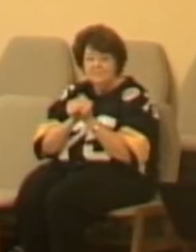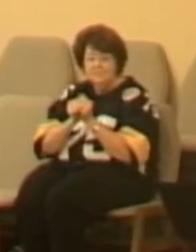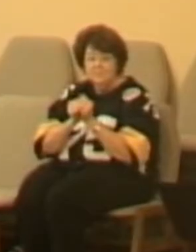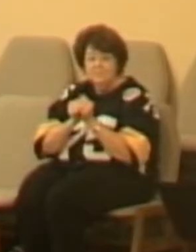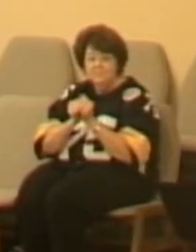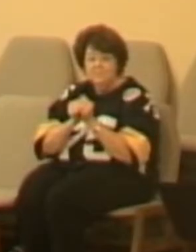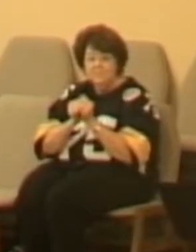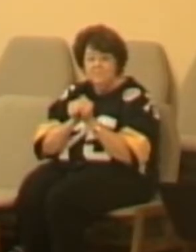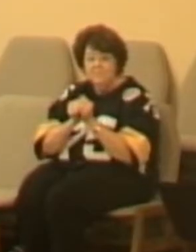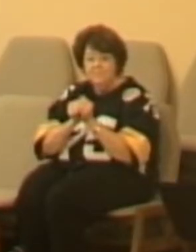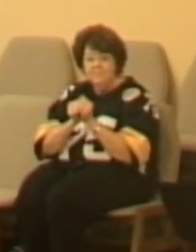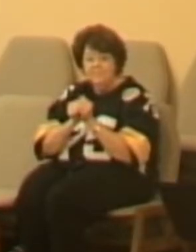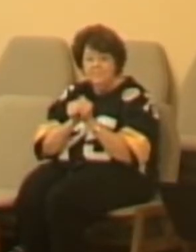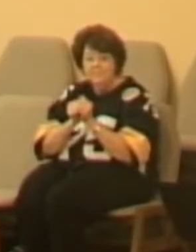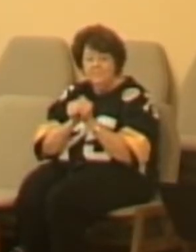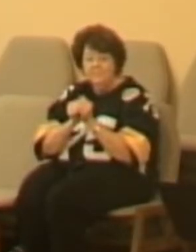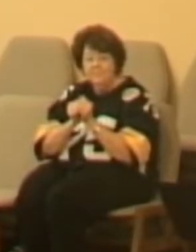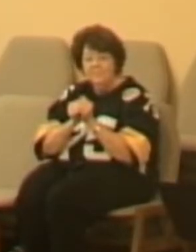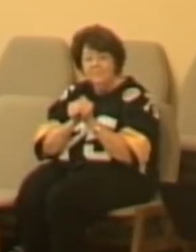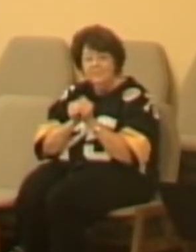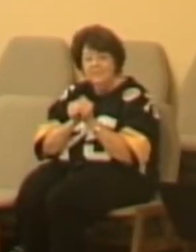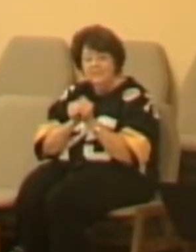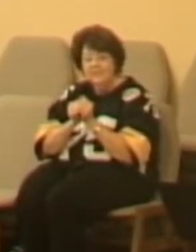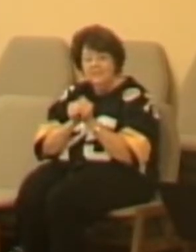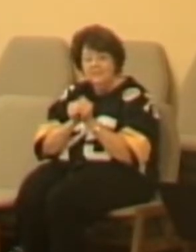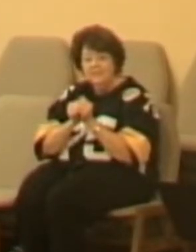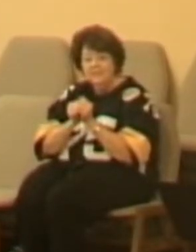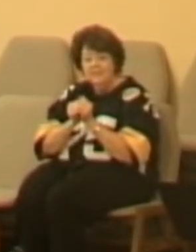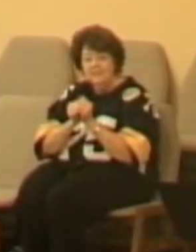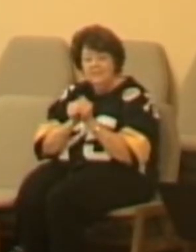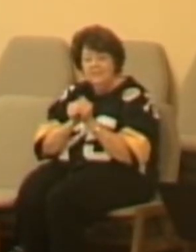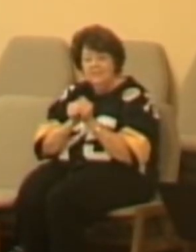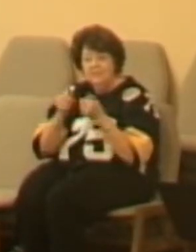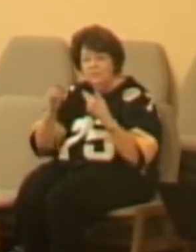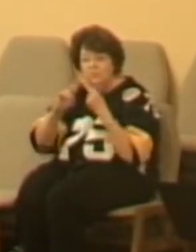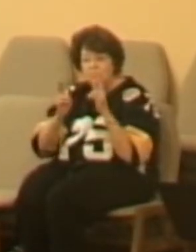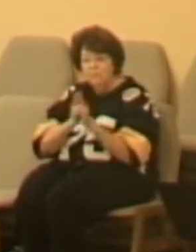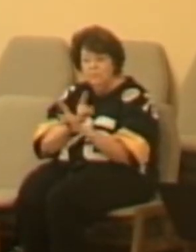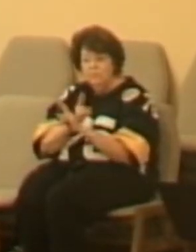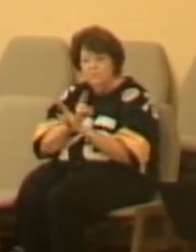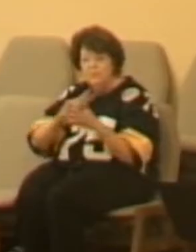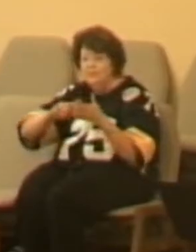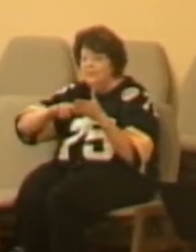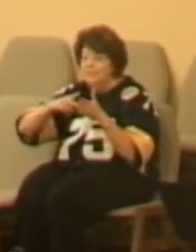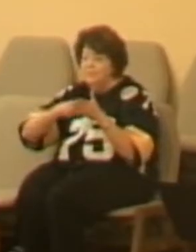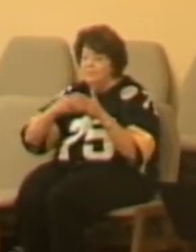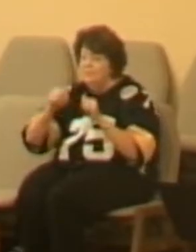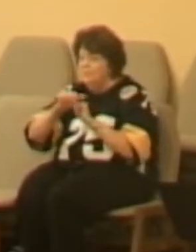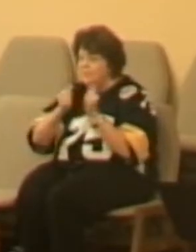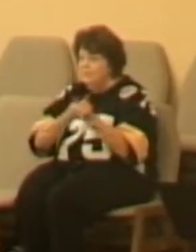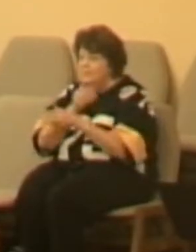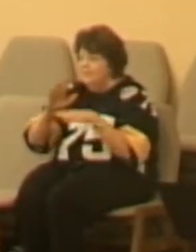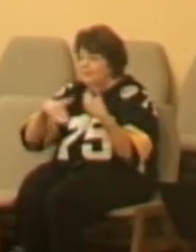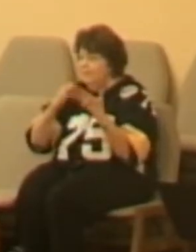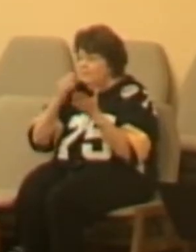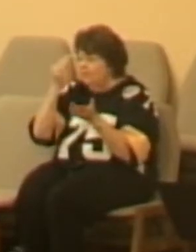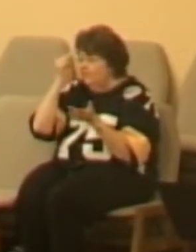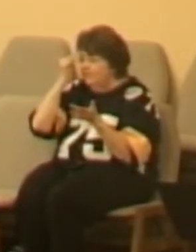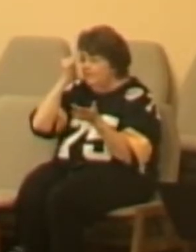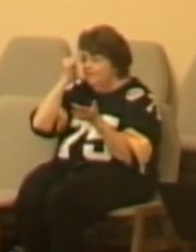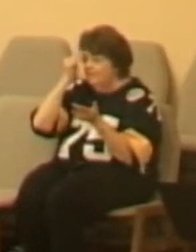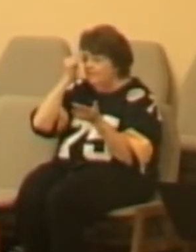So when you put those together, repent. Change your orientation of life. Change the way you're thinking.